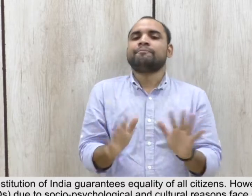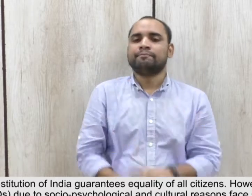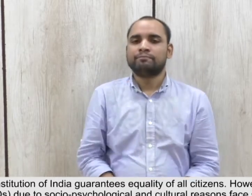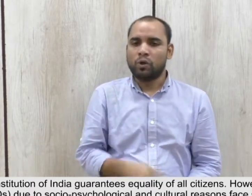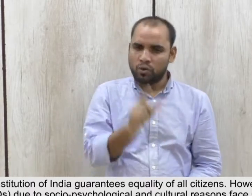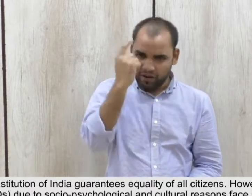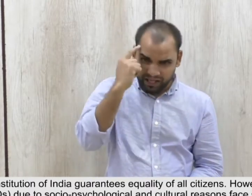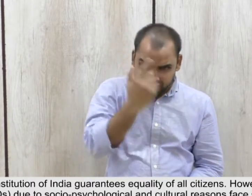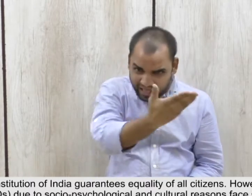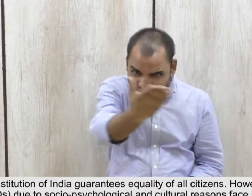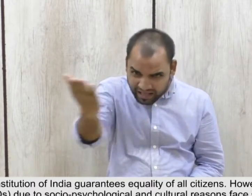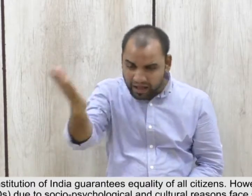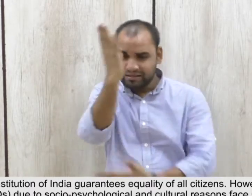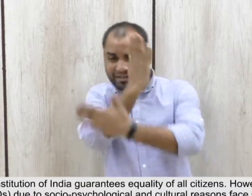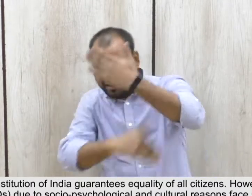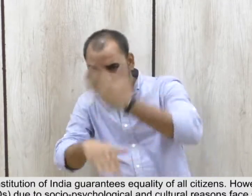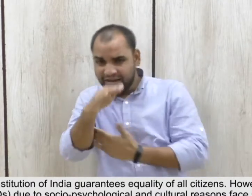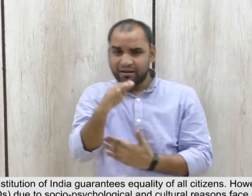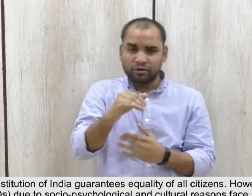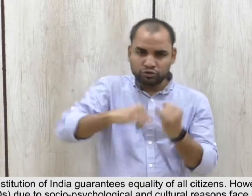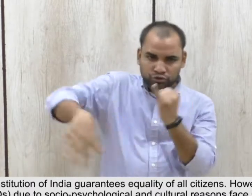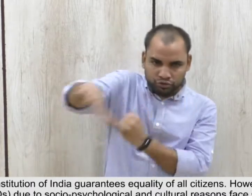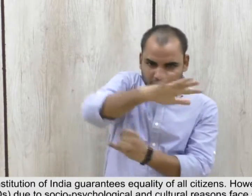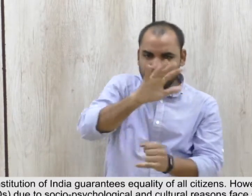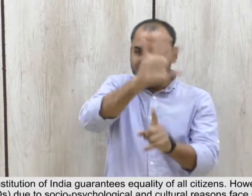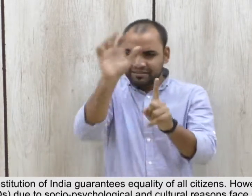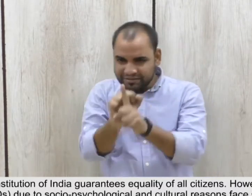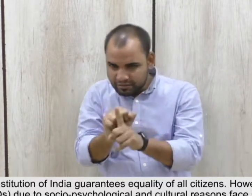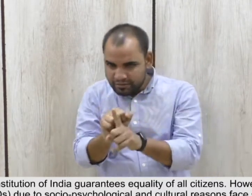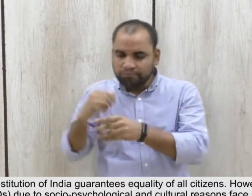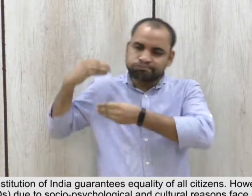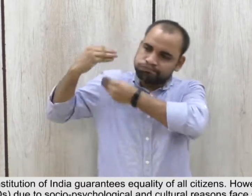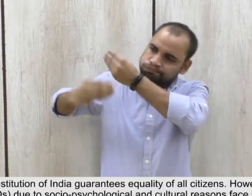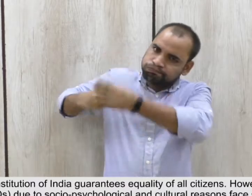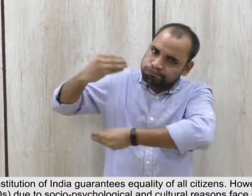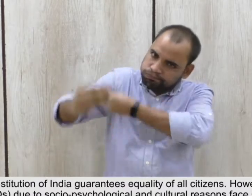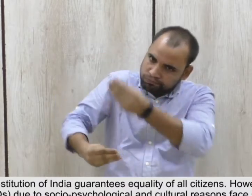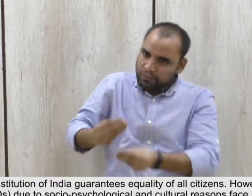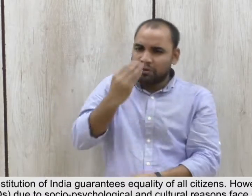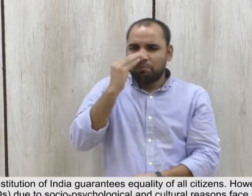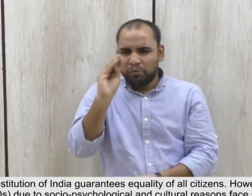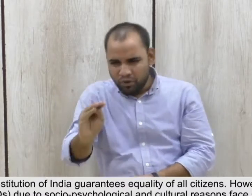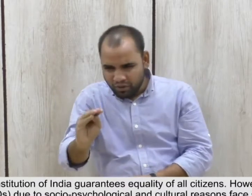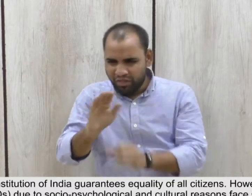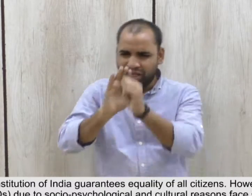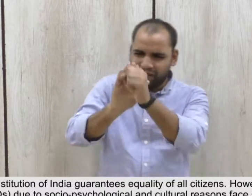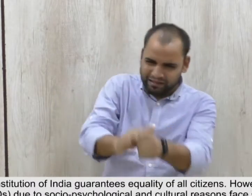However, persons with disabilities due to socio-psychological and